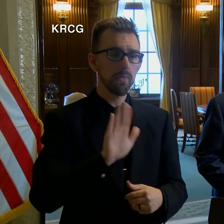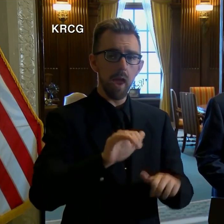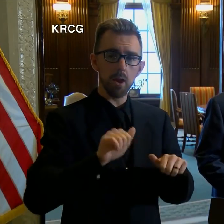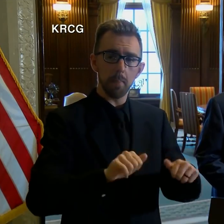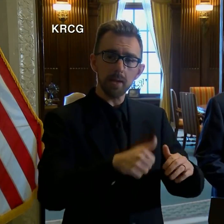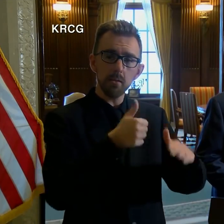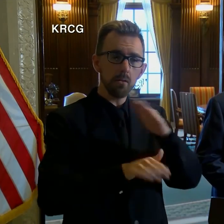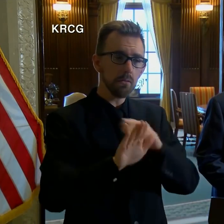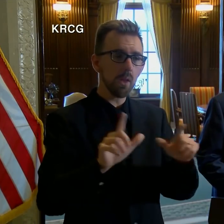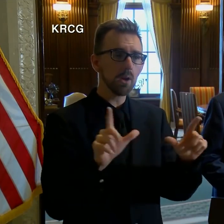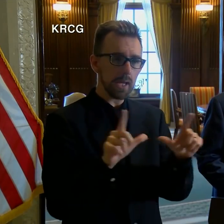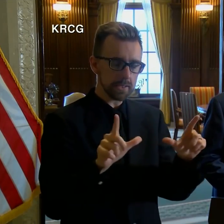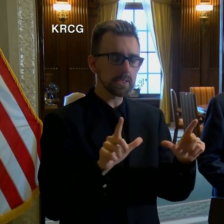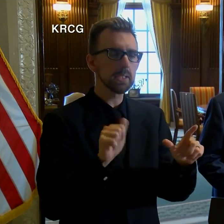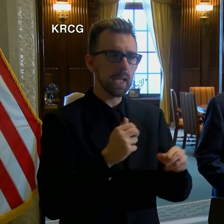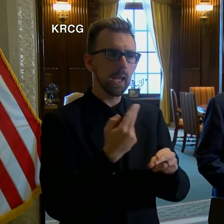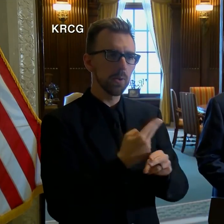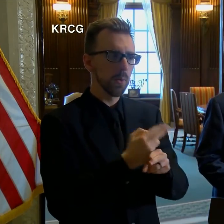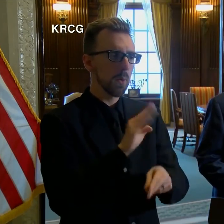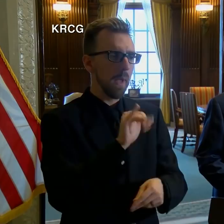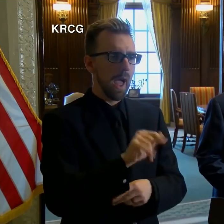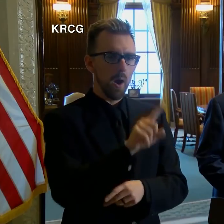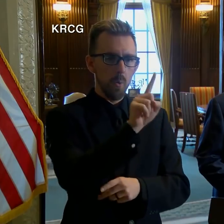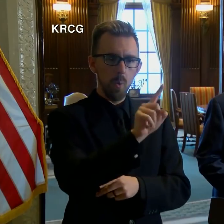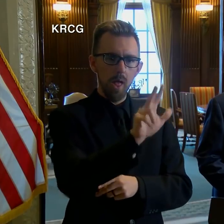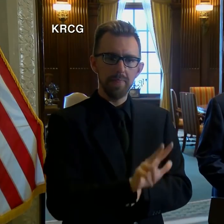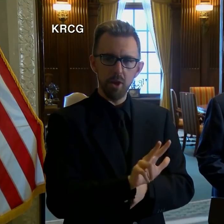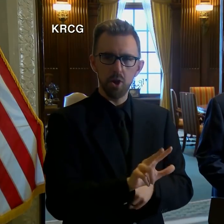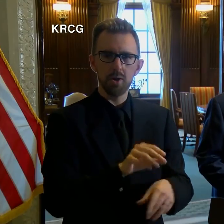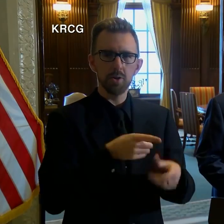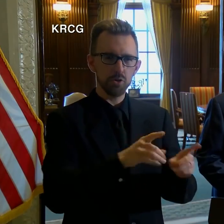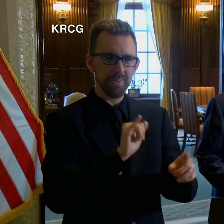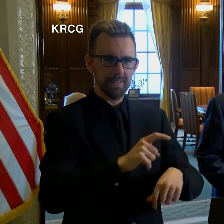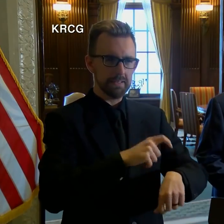facility by one-third during this time.